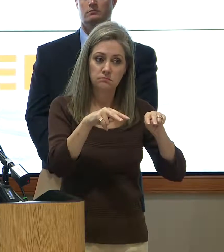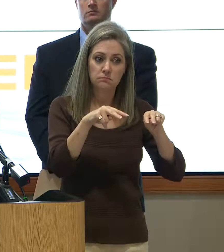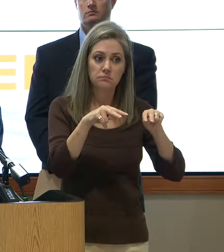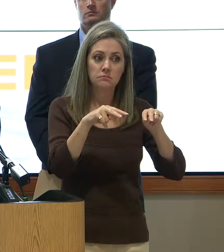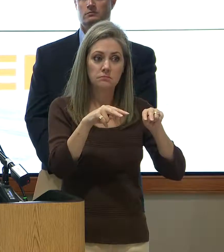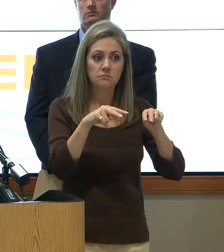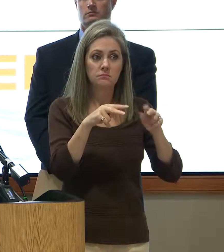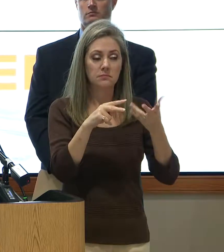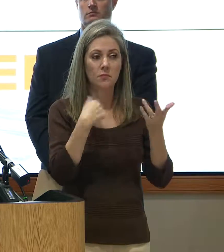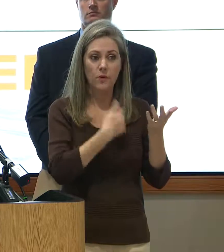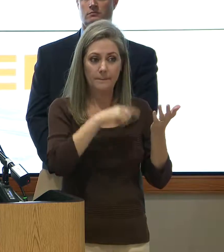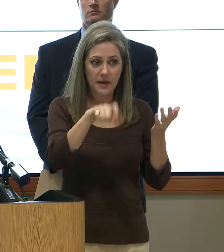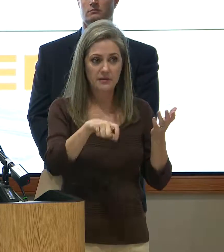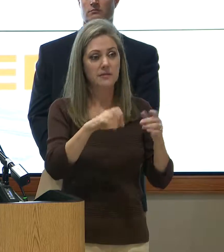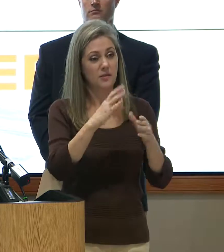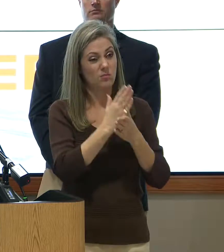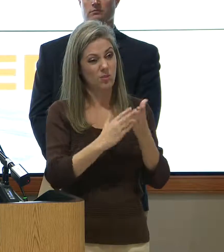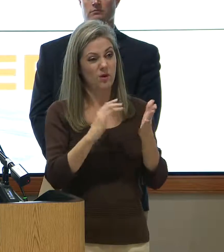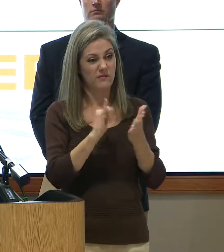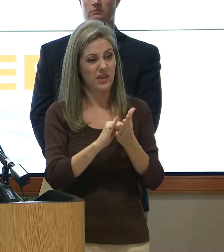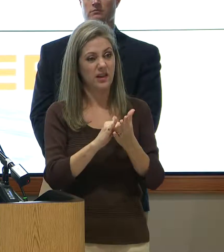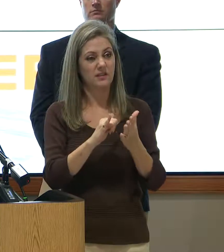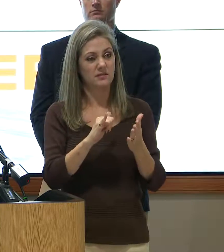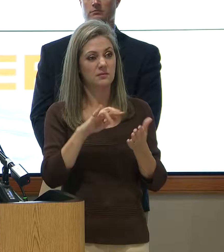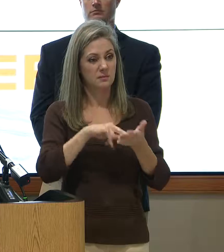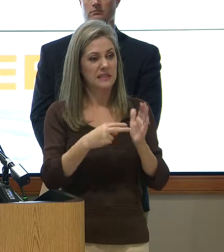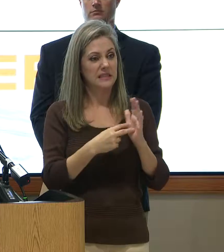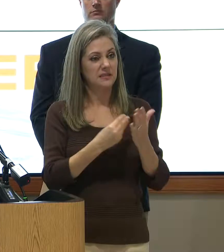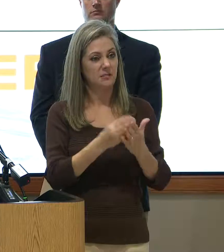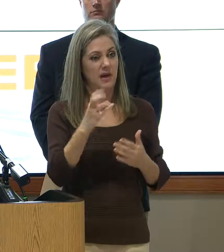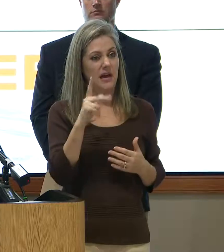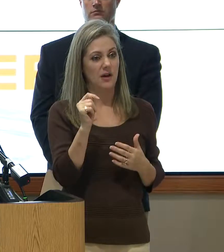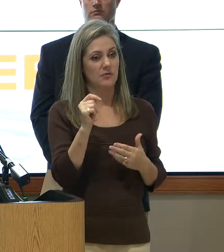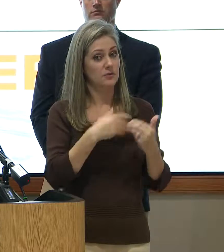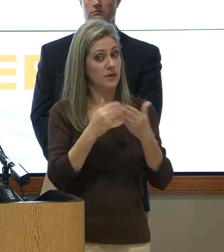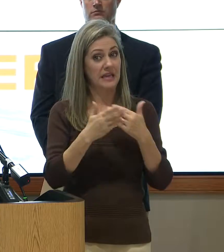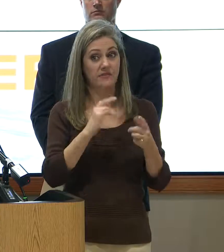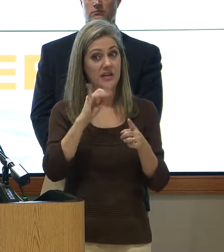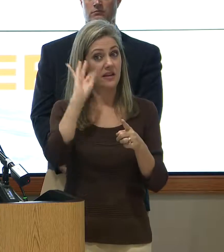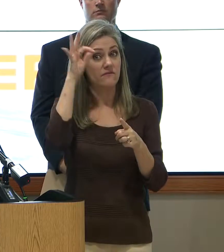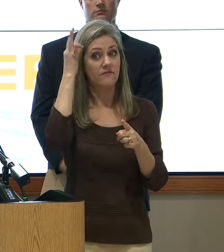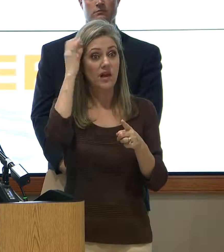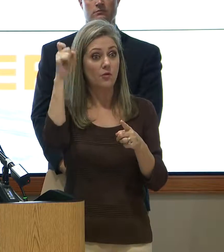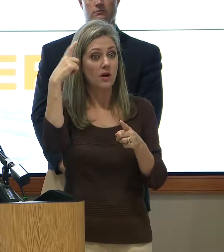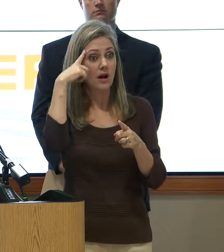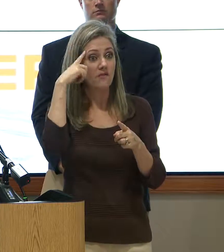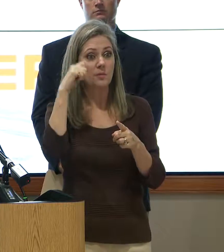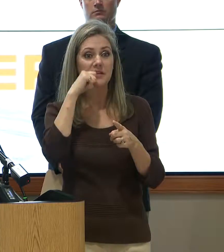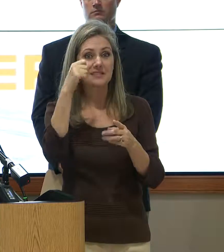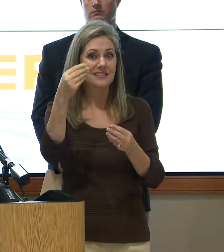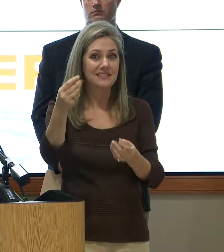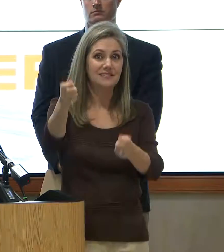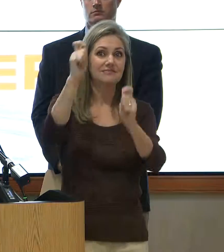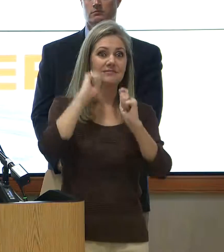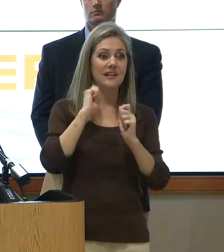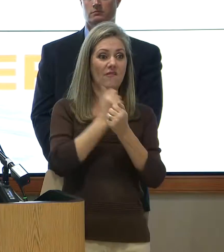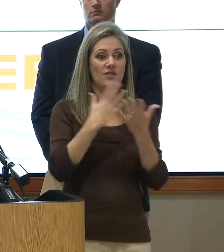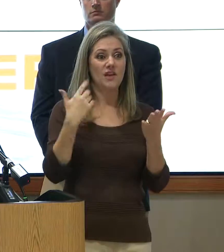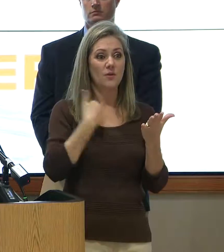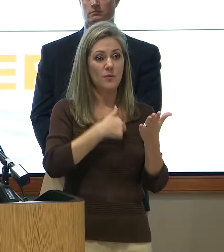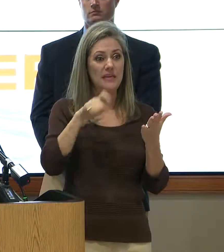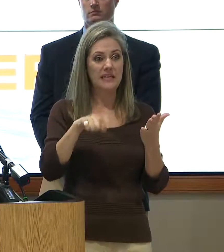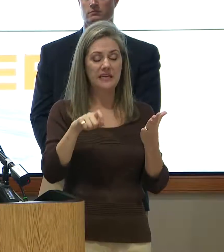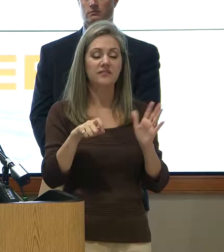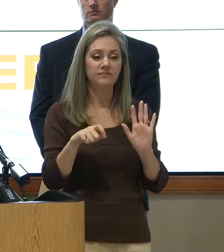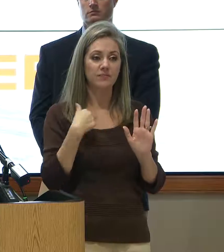And part of that is going to be buyouts. So even if the federal government doesn't give everything we need, then we're going to have to